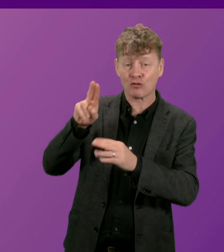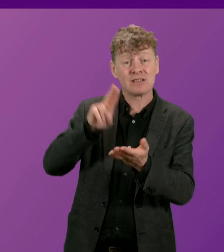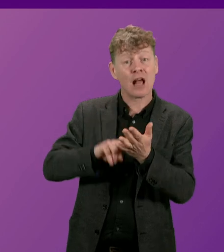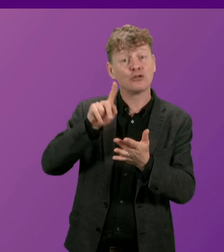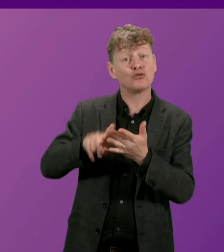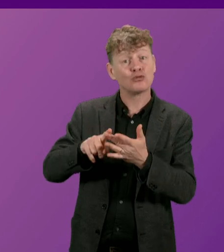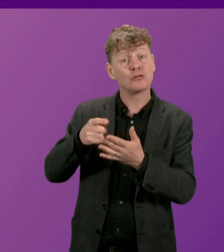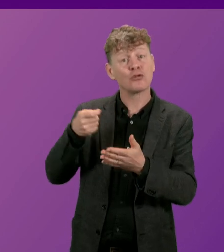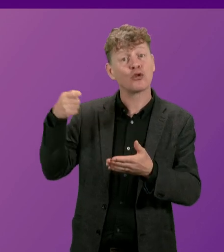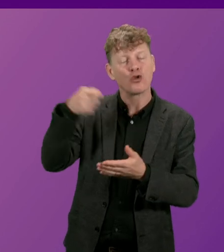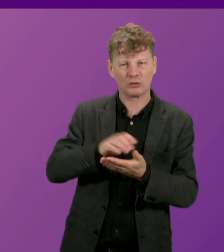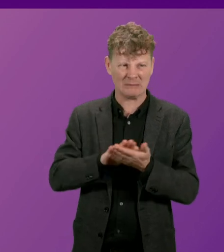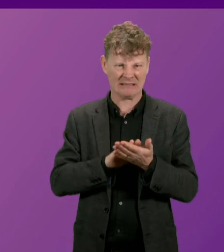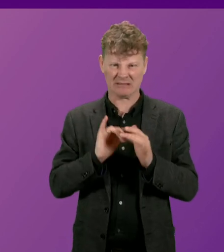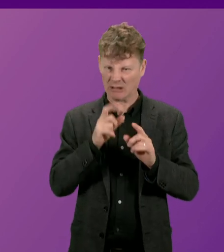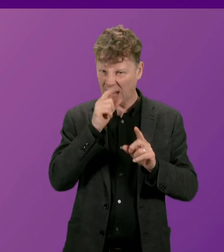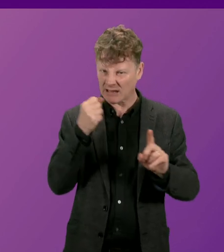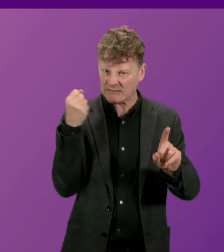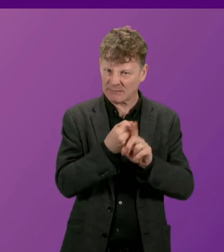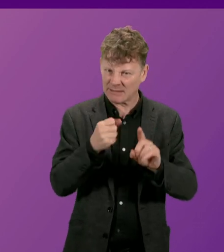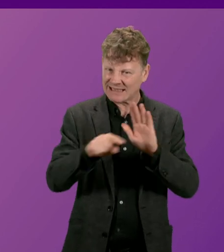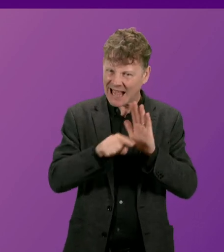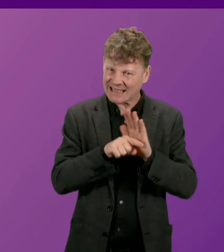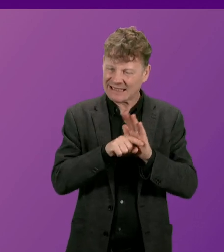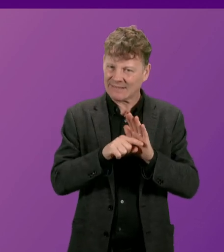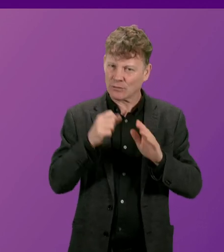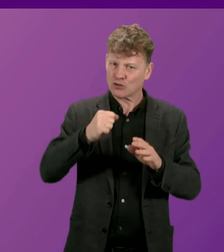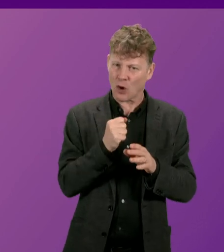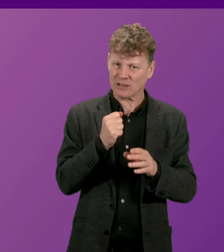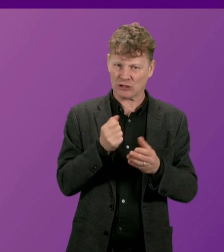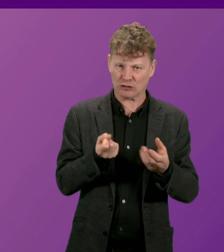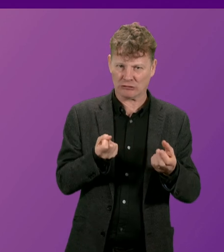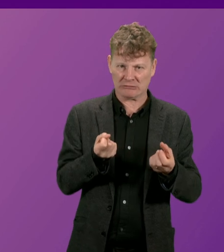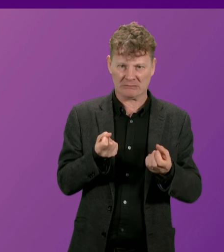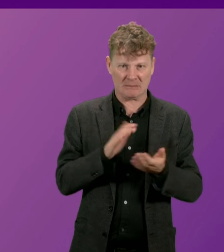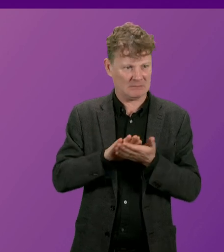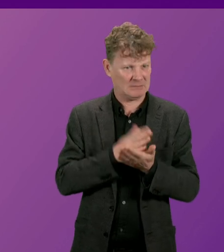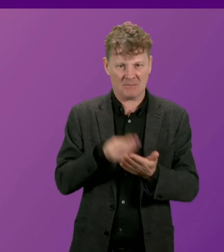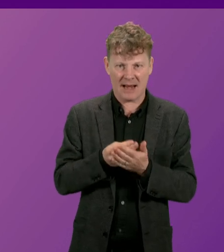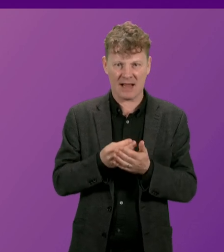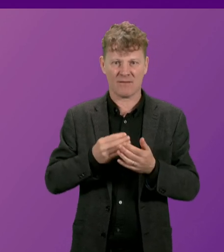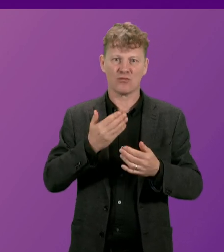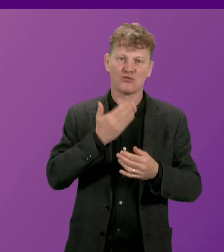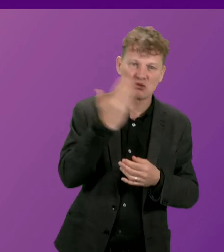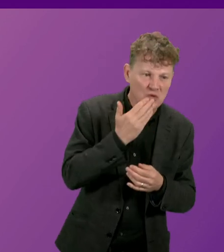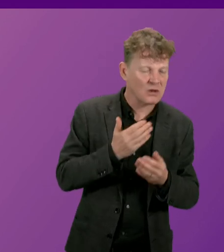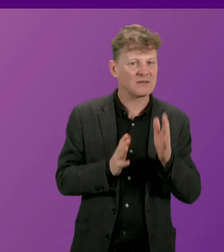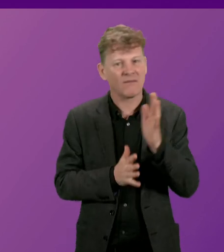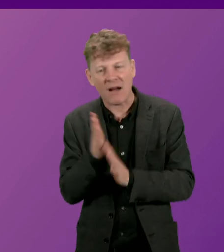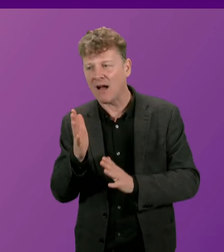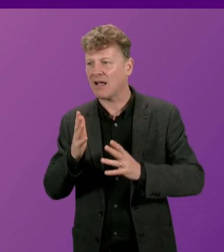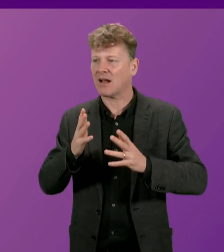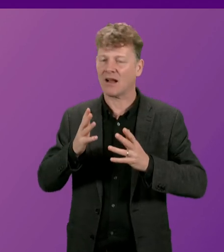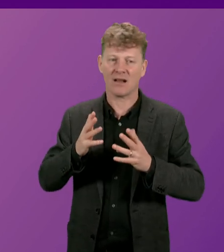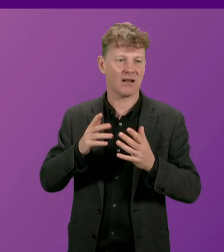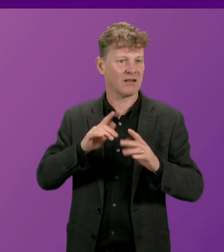financial impact on Scotland's public sector potentially costing the Government, the NHS, schools, police and fire services hundreds of millions of pounds